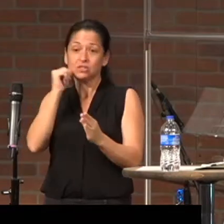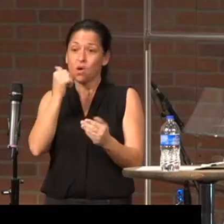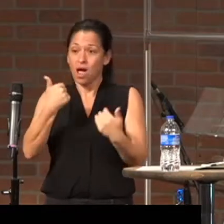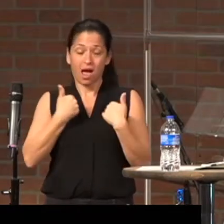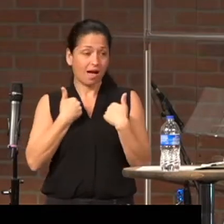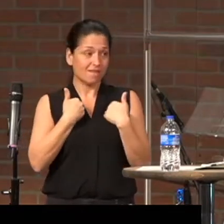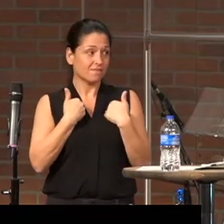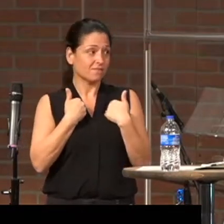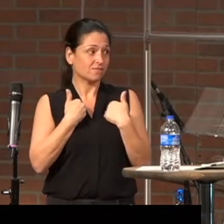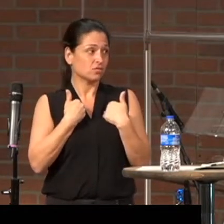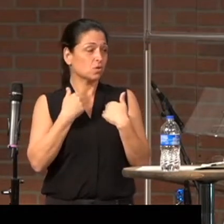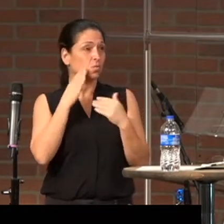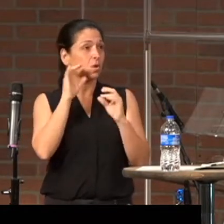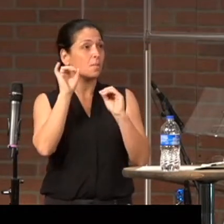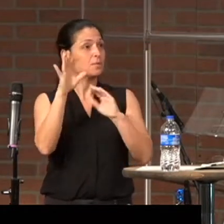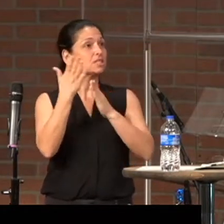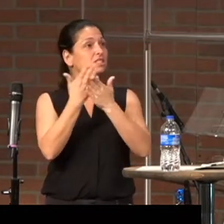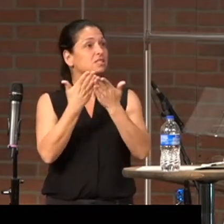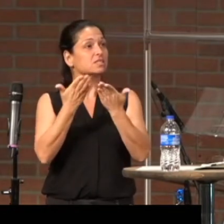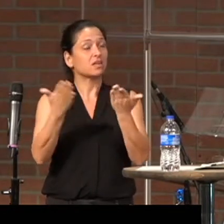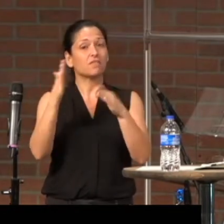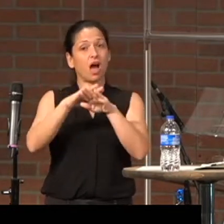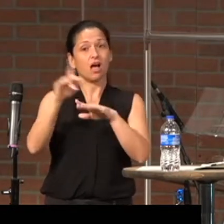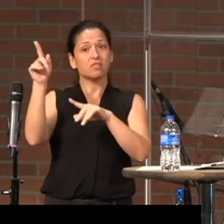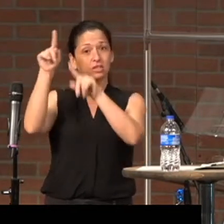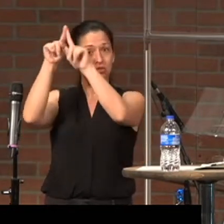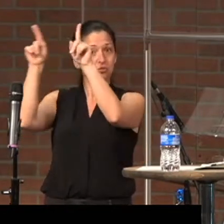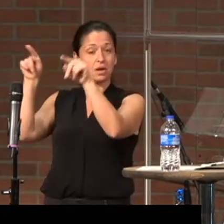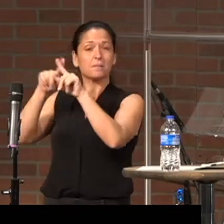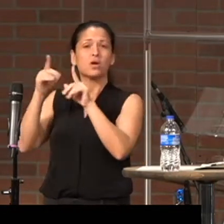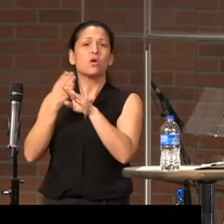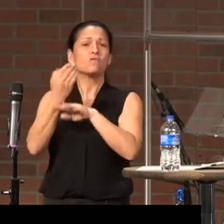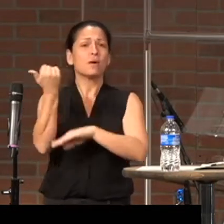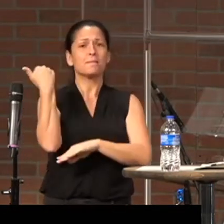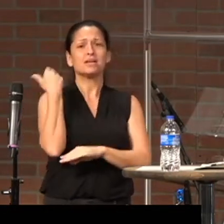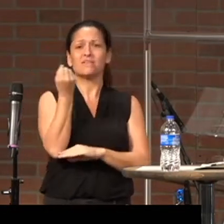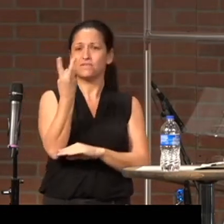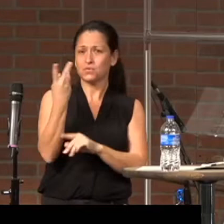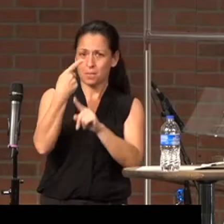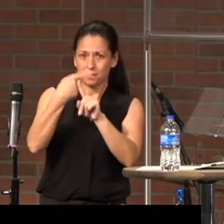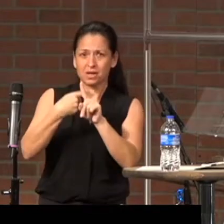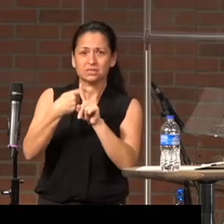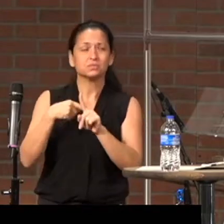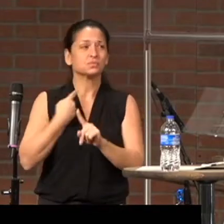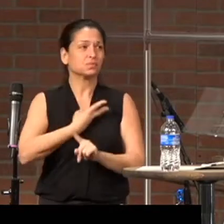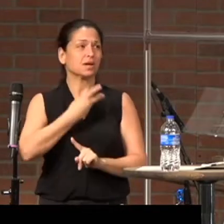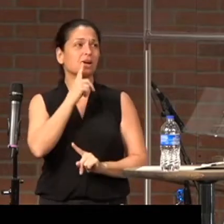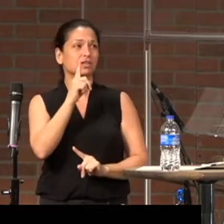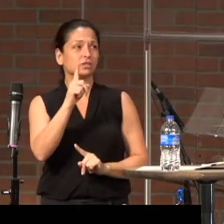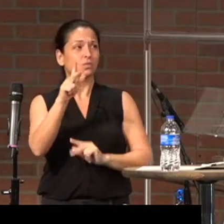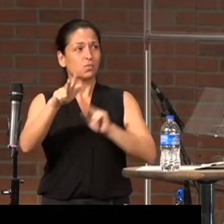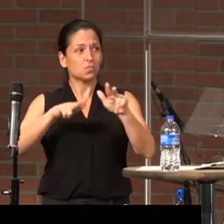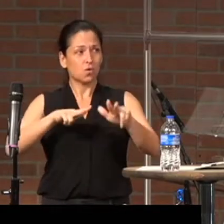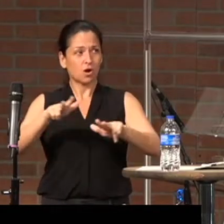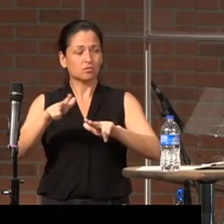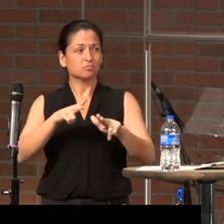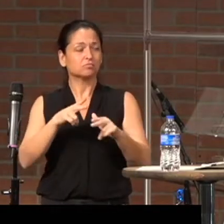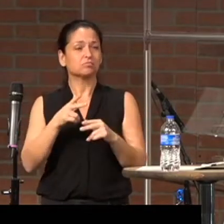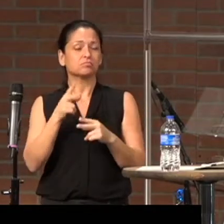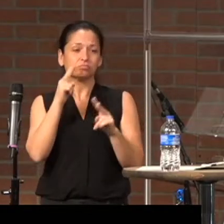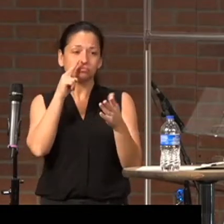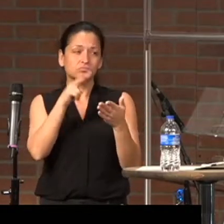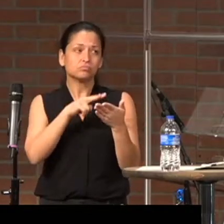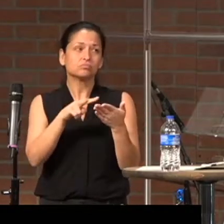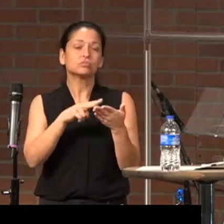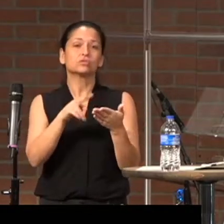Bible, we're going to put some stuff up on the screen. But over the past few months, we've actually been walking very carefully